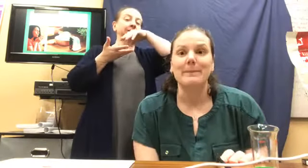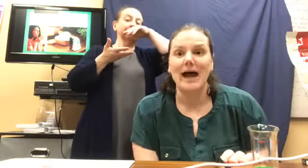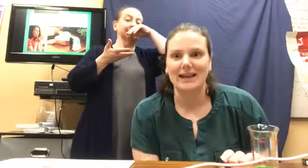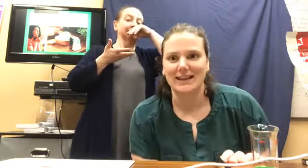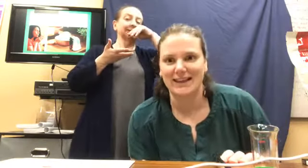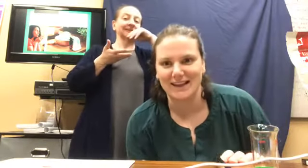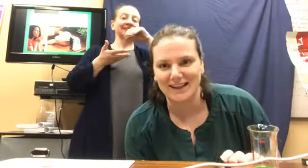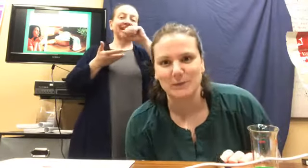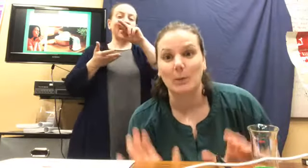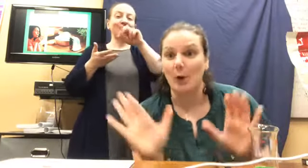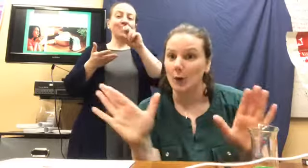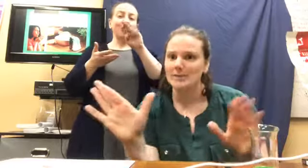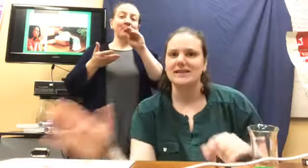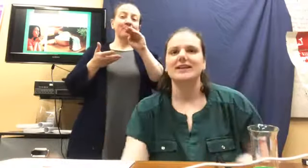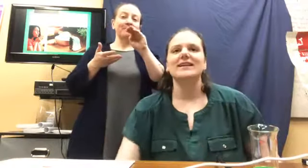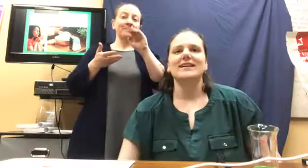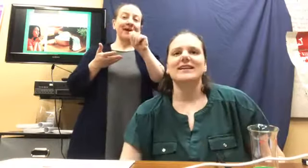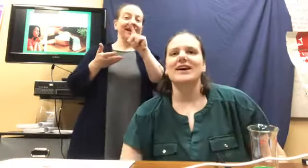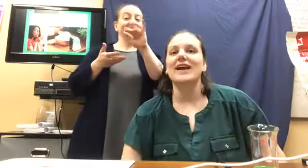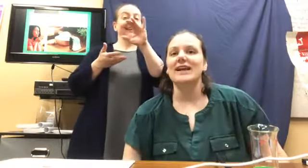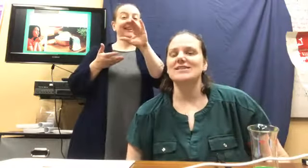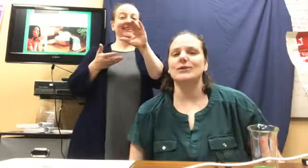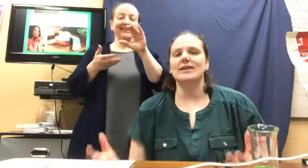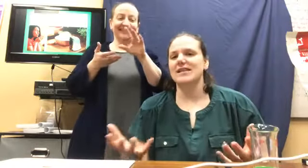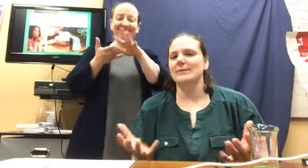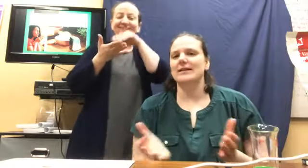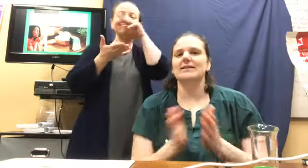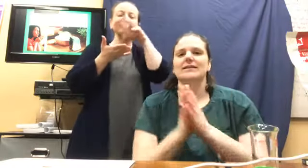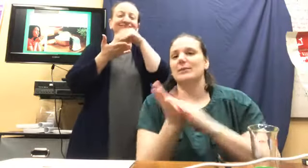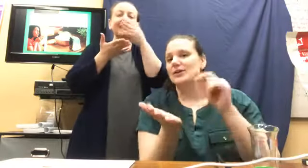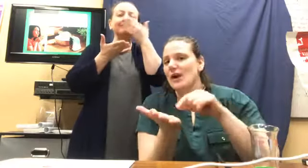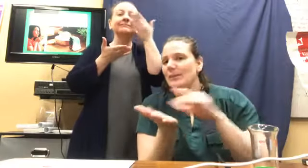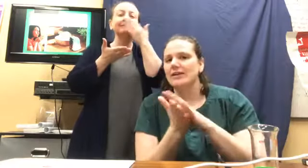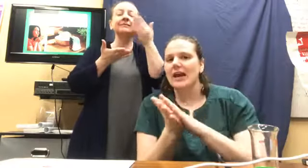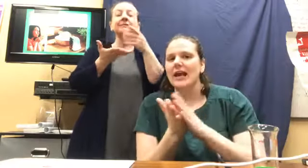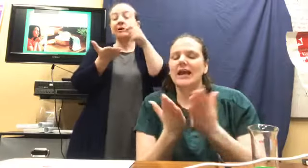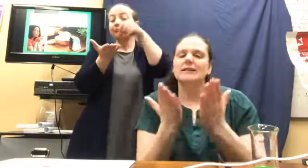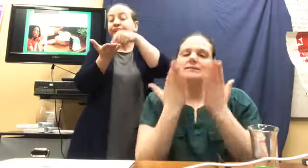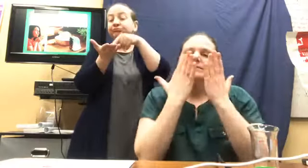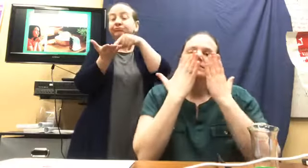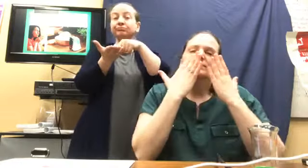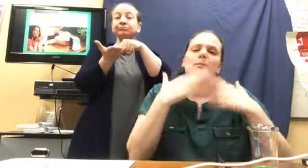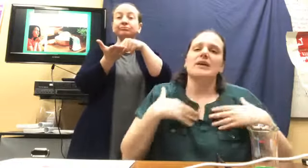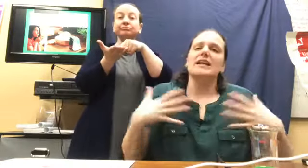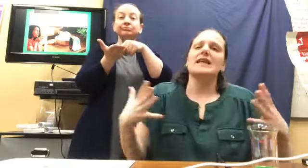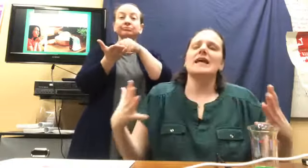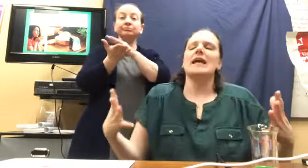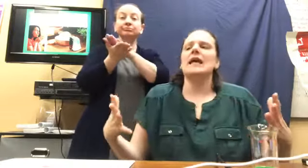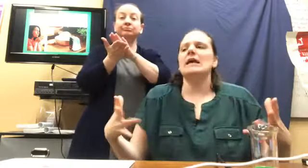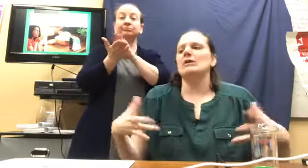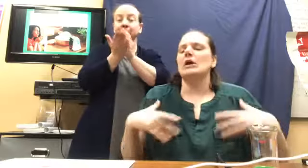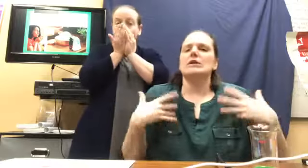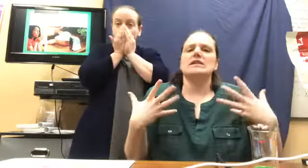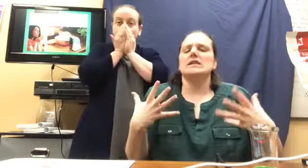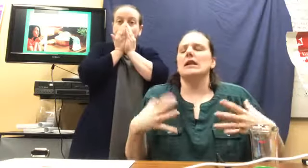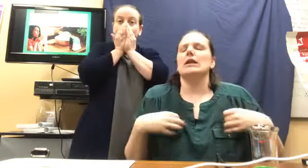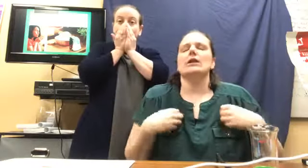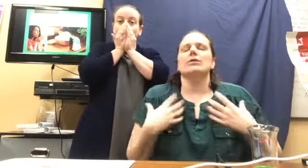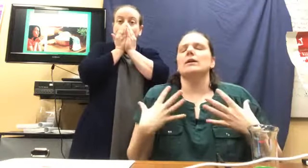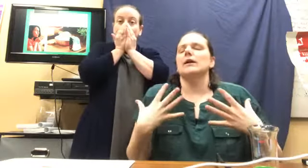aromatically. Whoops. Okay. So what does that mean? You put a drop on your hand, breathe in, you know, you just get a little really,